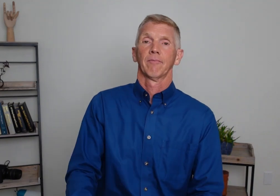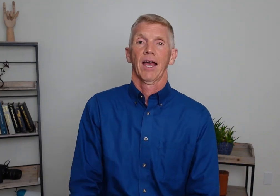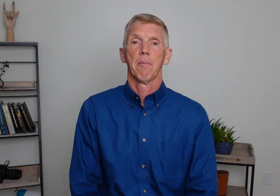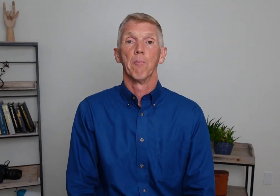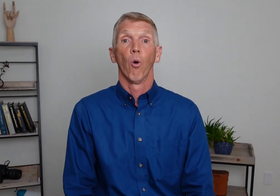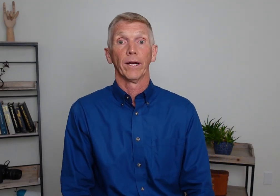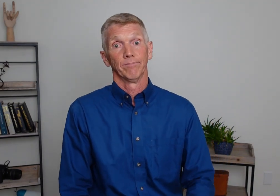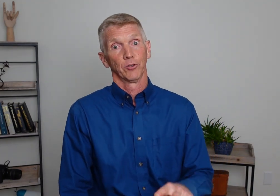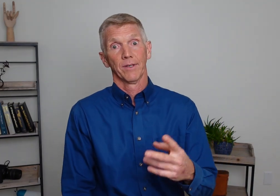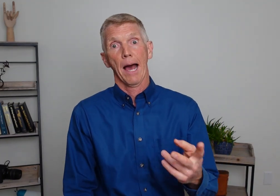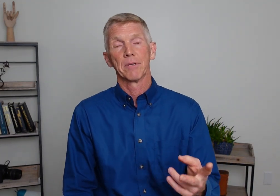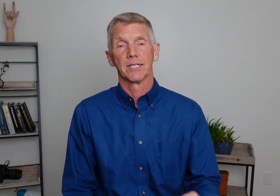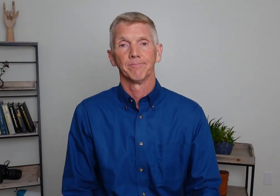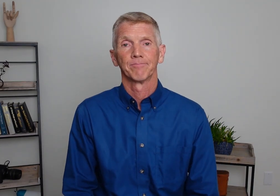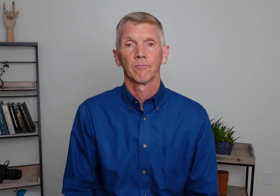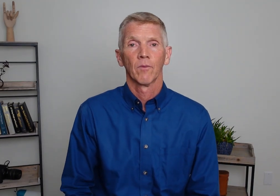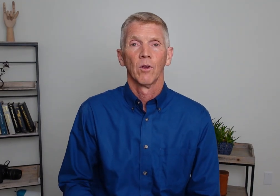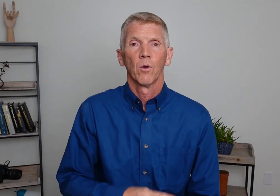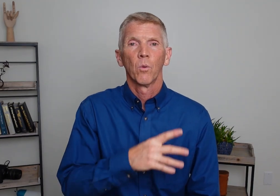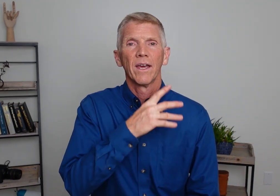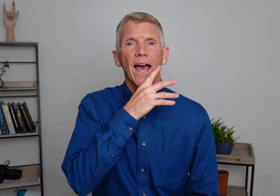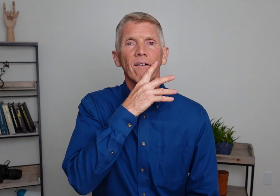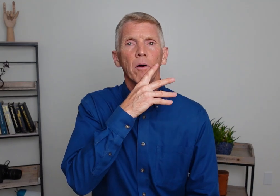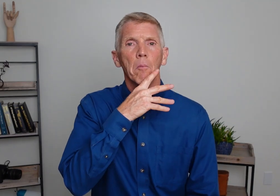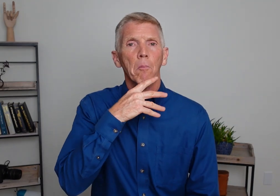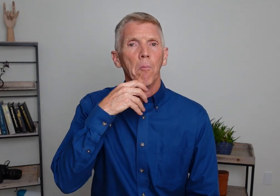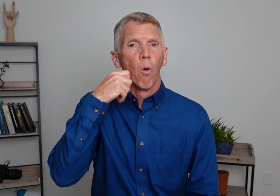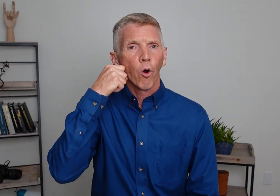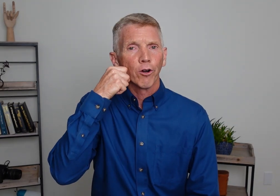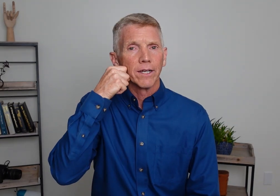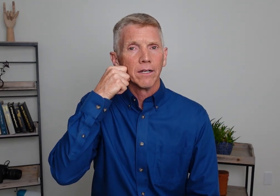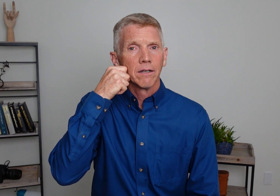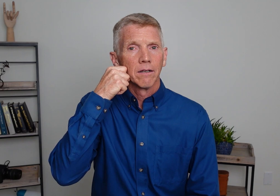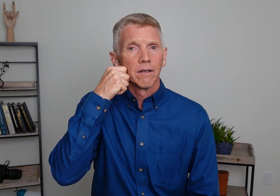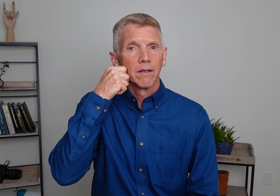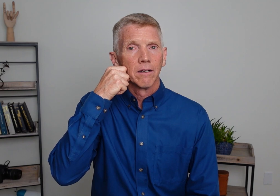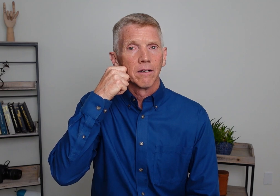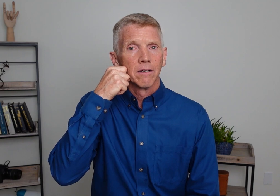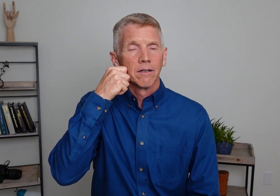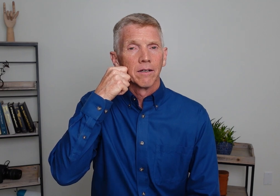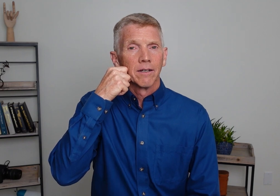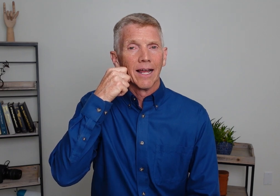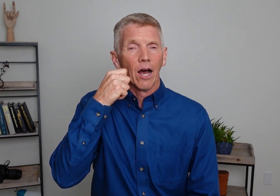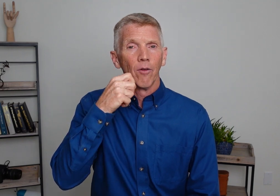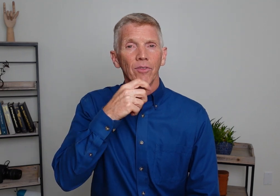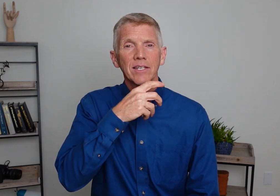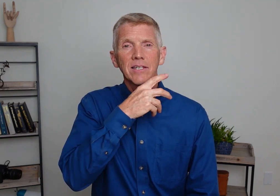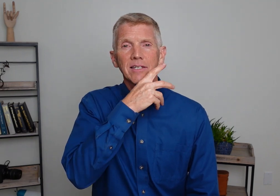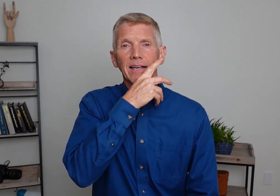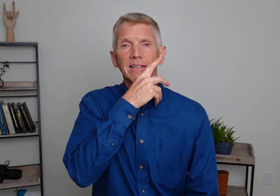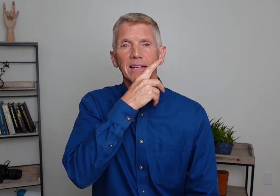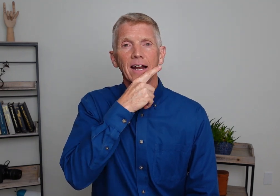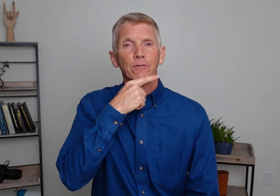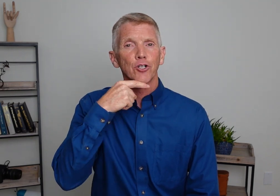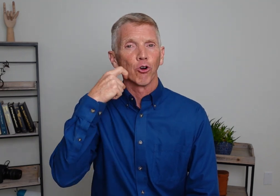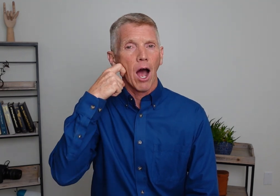How about boring? So the opposite. We have boring. Now, this is like the sign for dry.